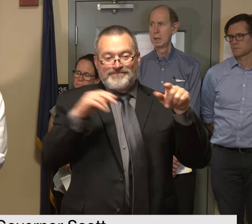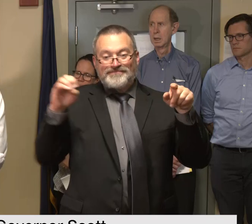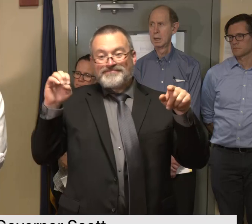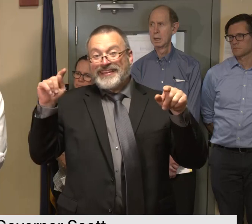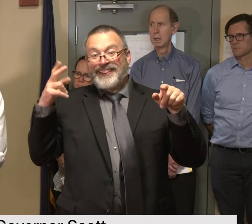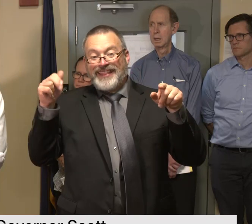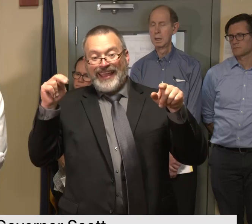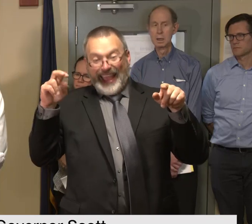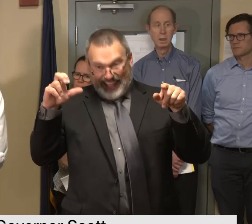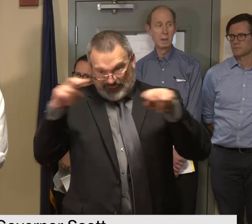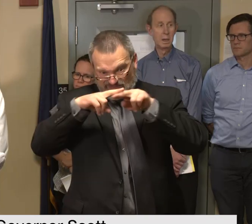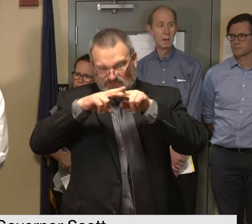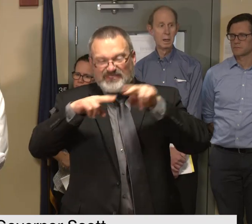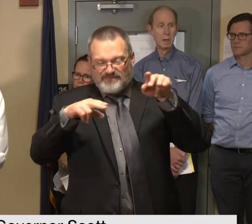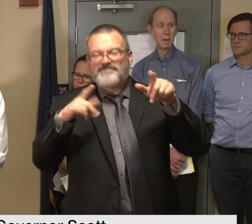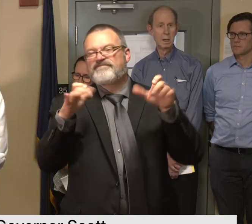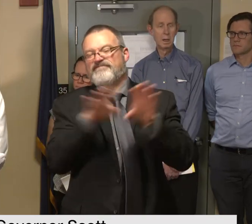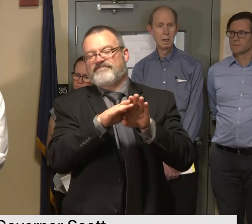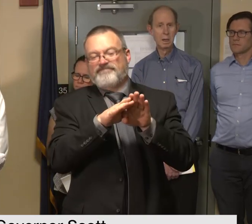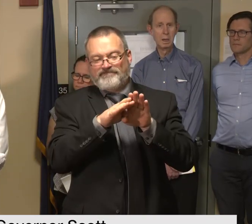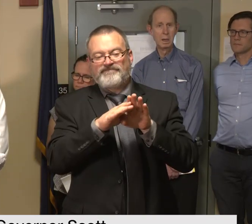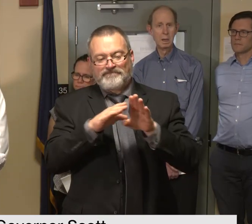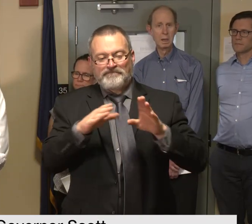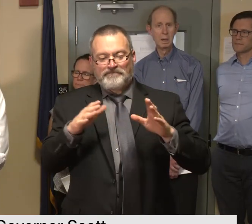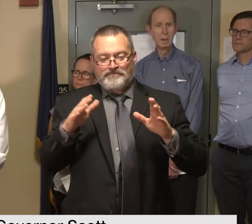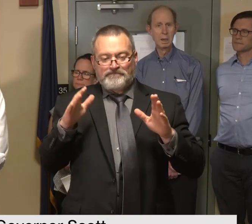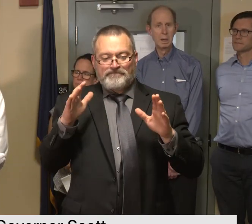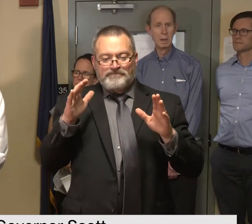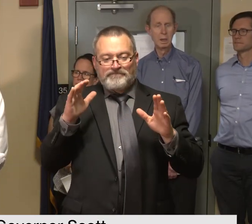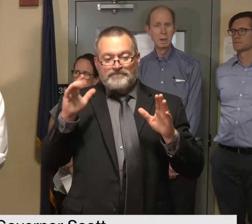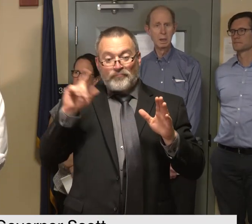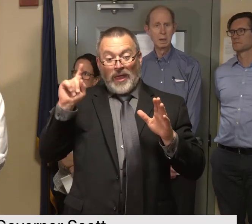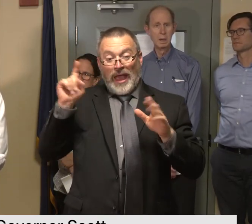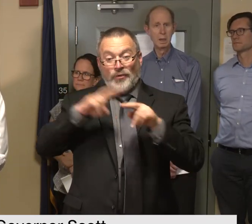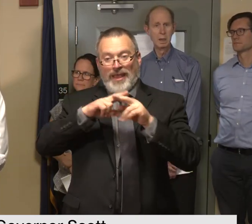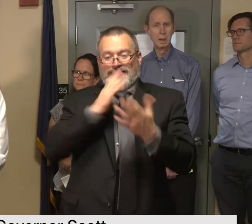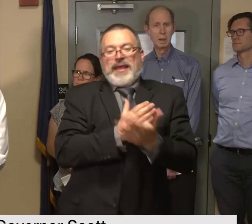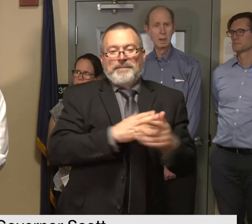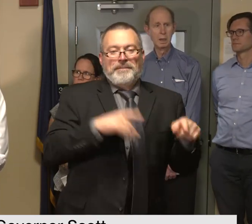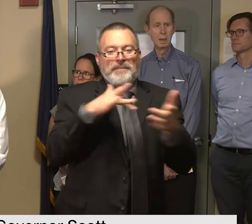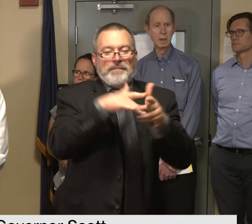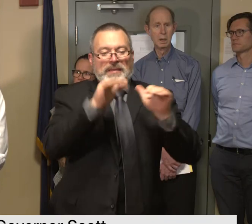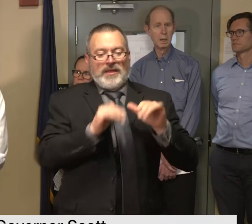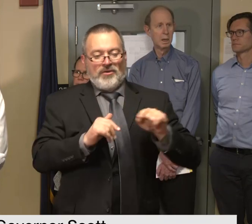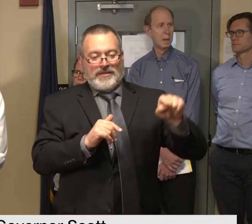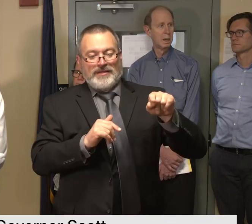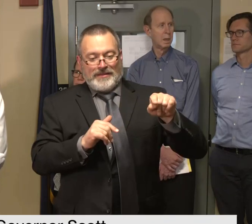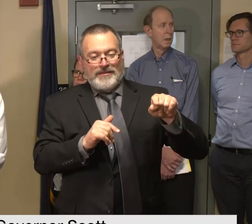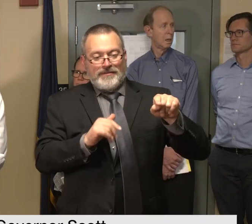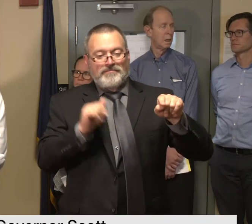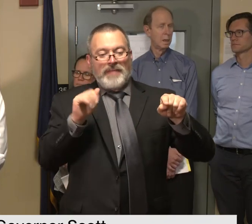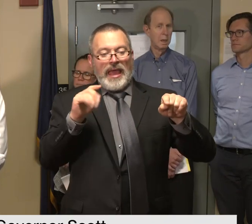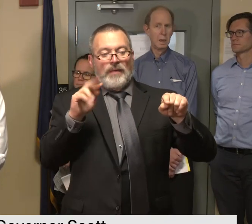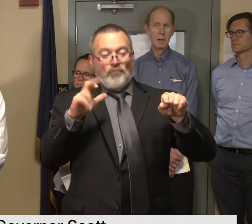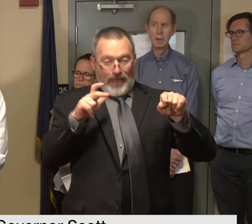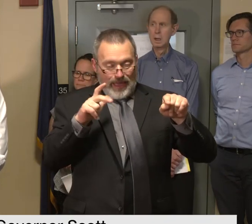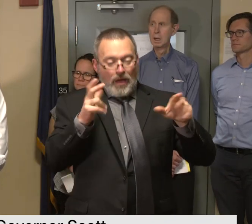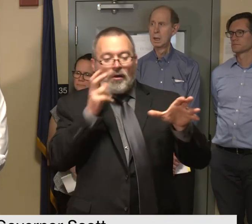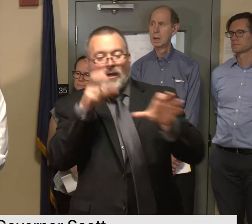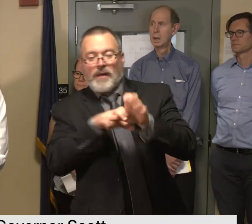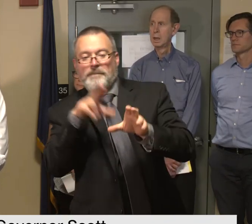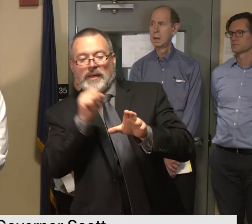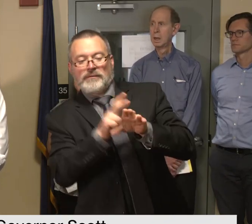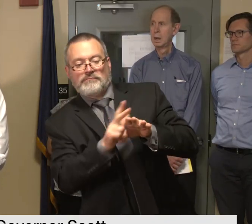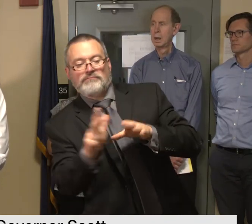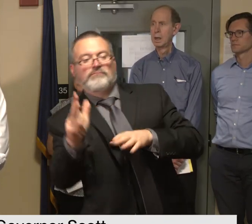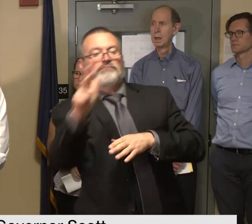the train is currently stopping in middlebury and amtrak passengers are being bussed to burlington and bused